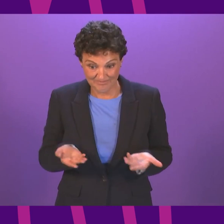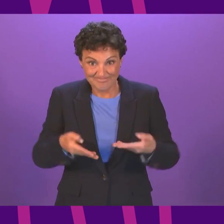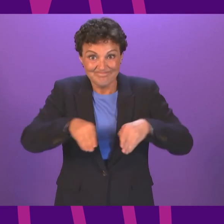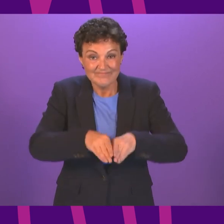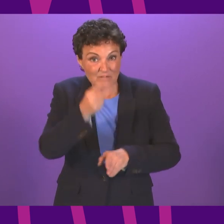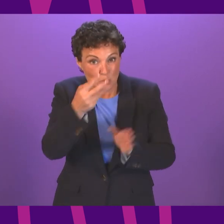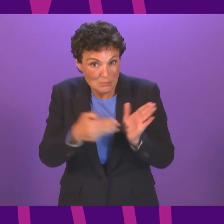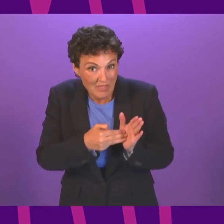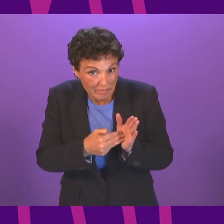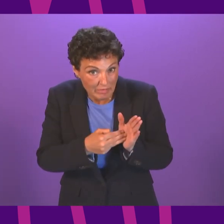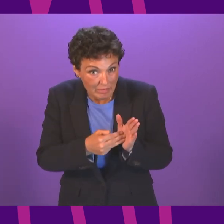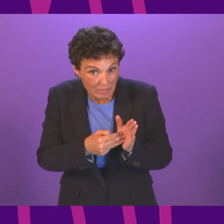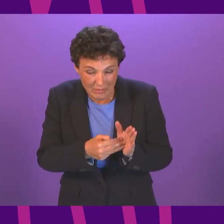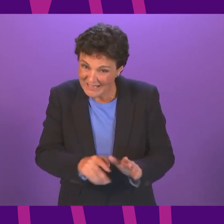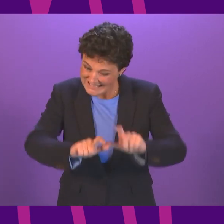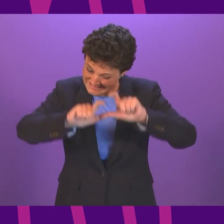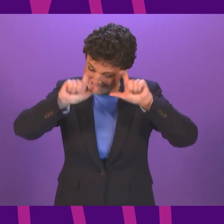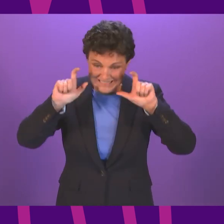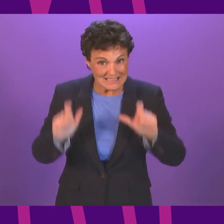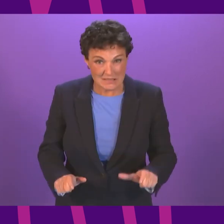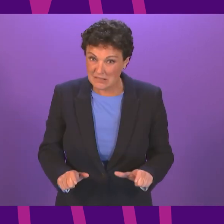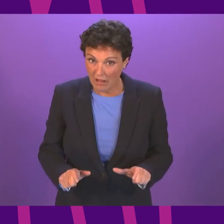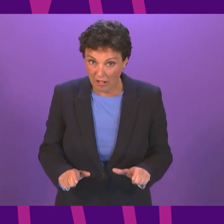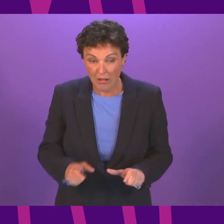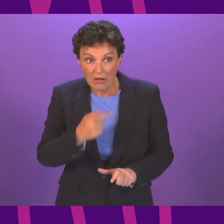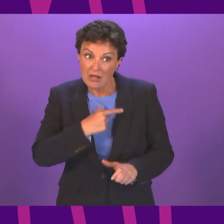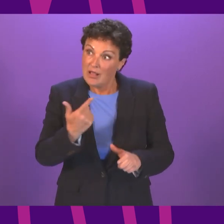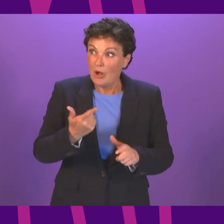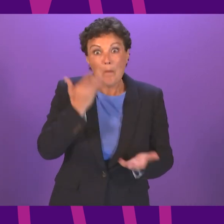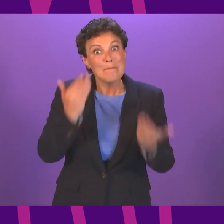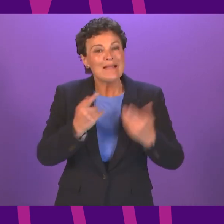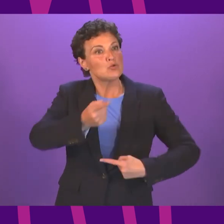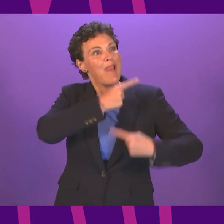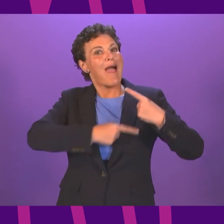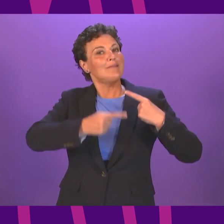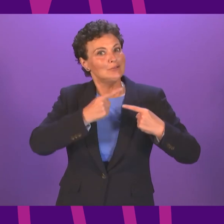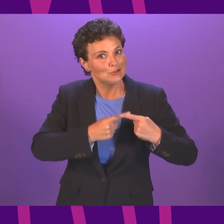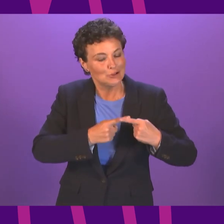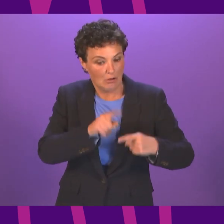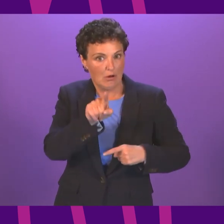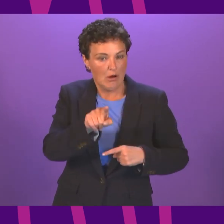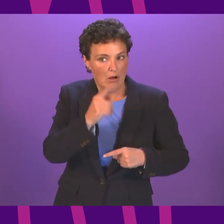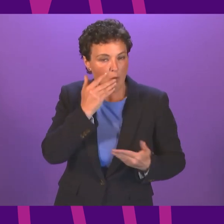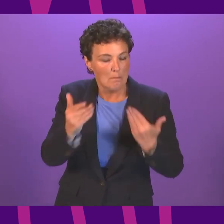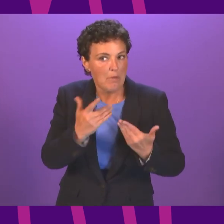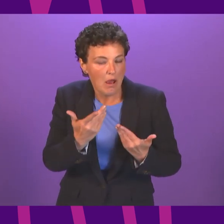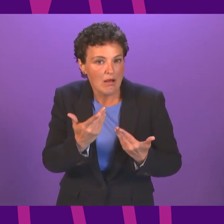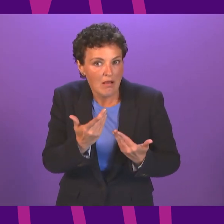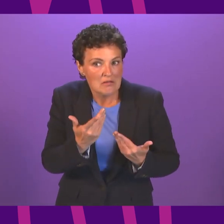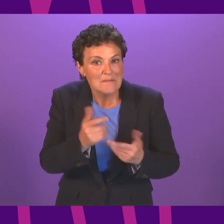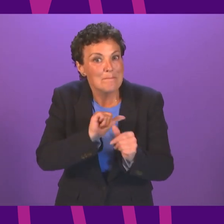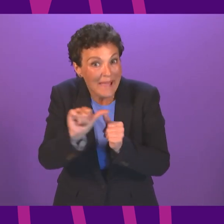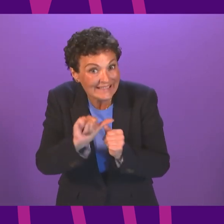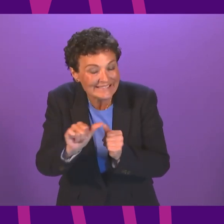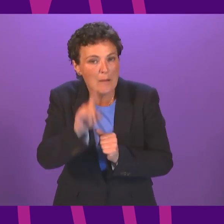that we are still facing a much more hopeful prospectus in terms of COVID because of the vaccines, we're still facing an uncertain